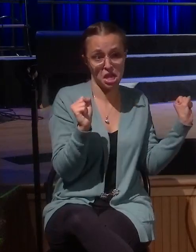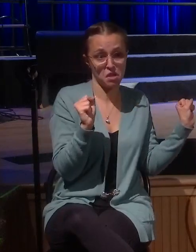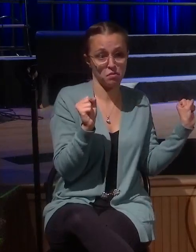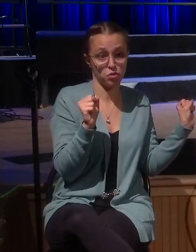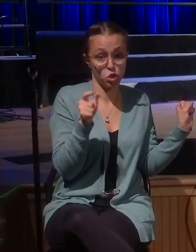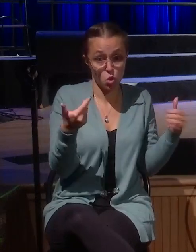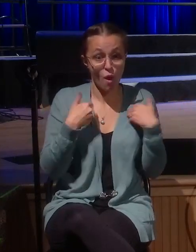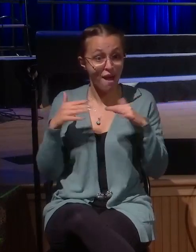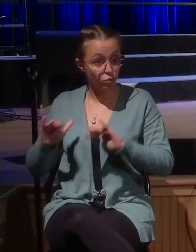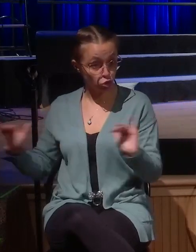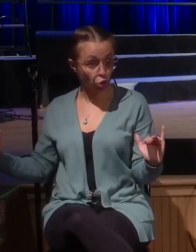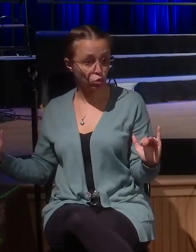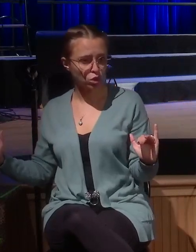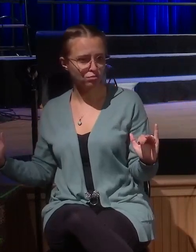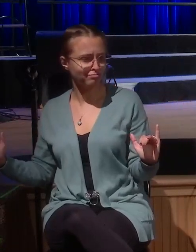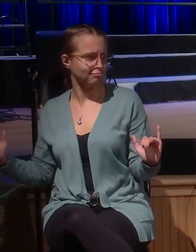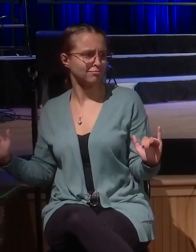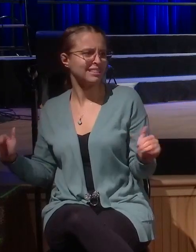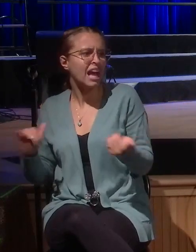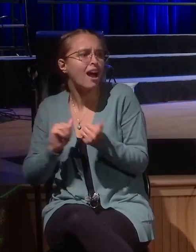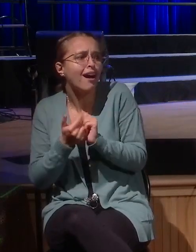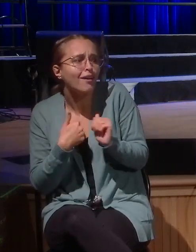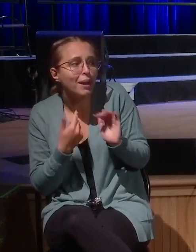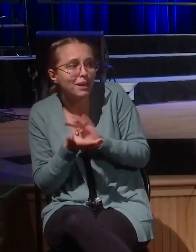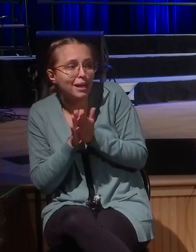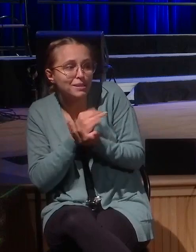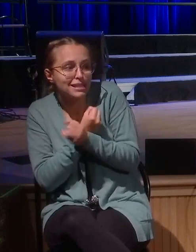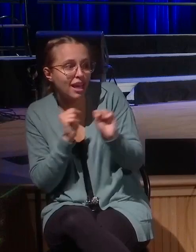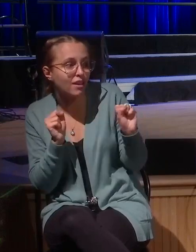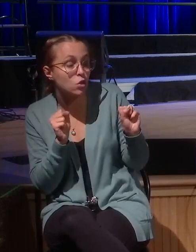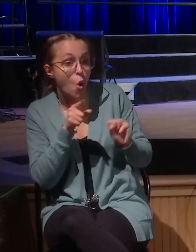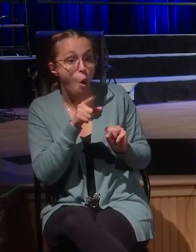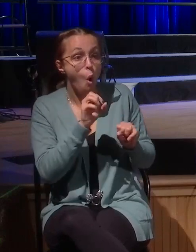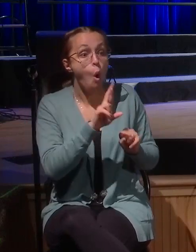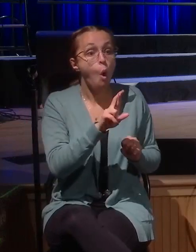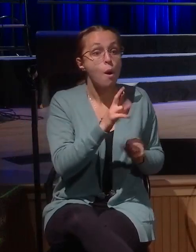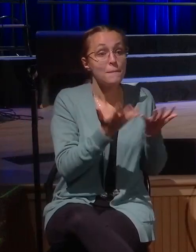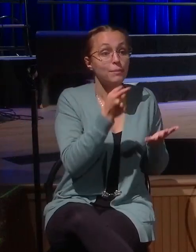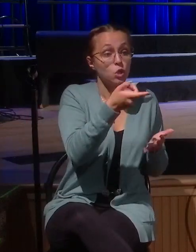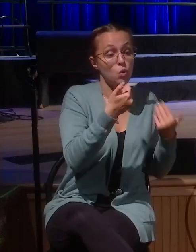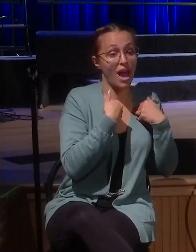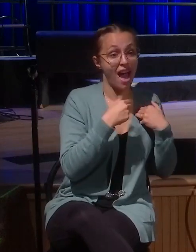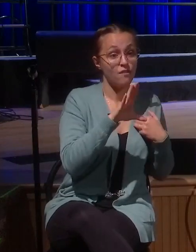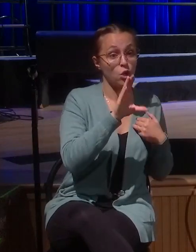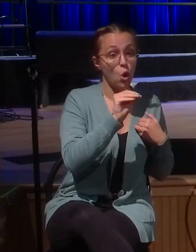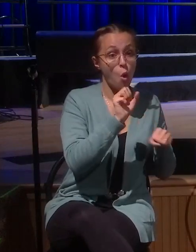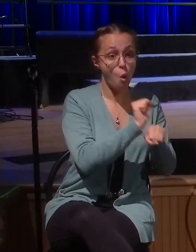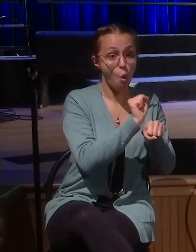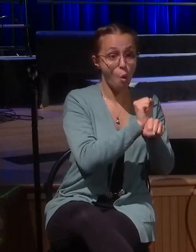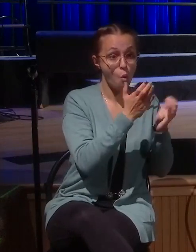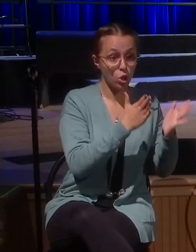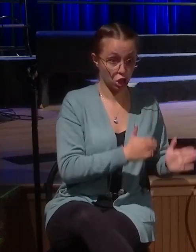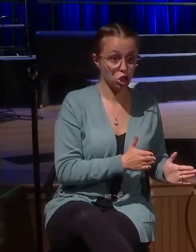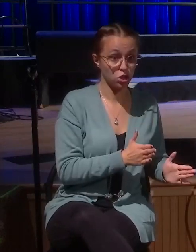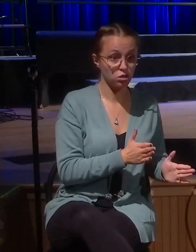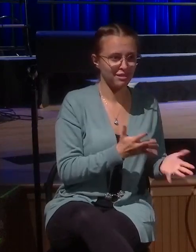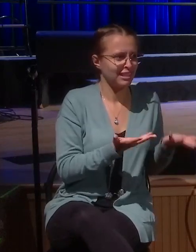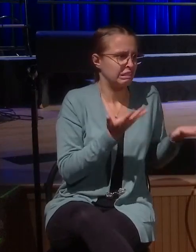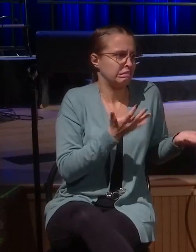question, like, how do I start? What do we talk about? What does it mean to be saved? This is the story. You can feel it throughout this whole thing. Slight heart change by